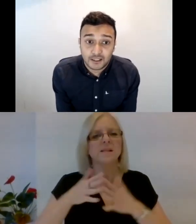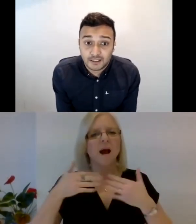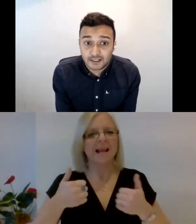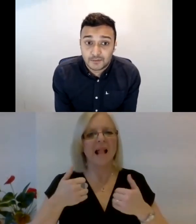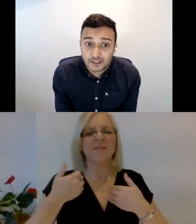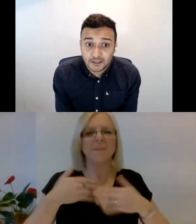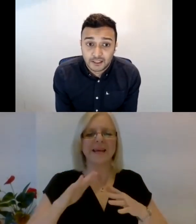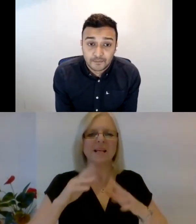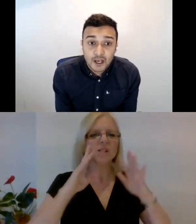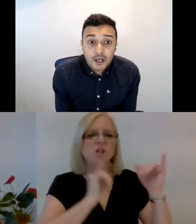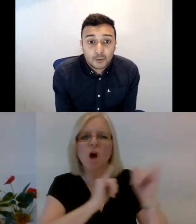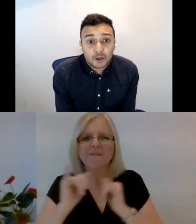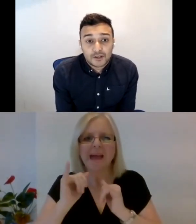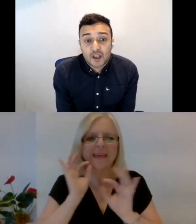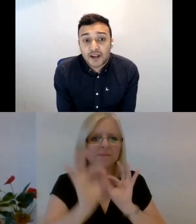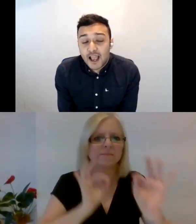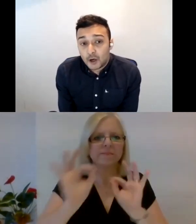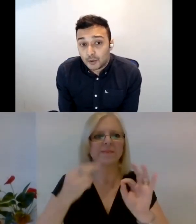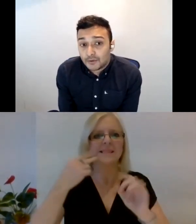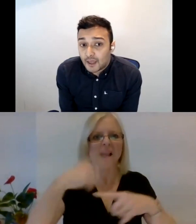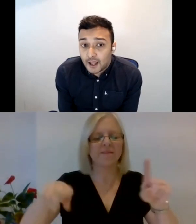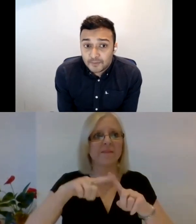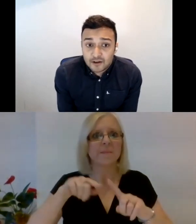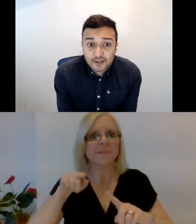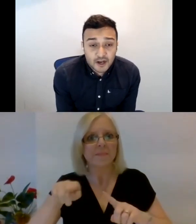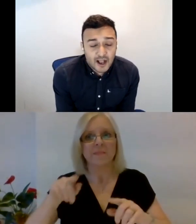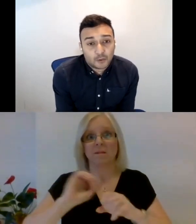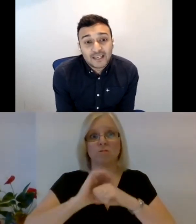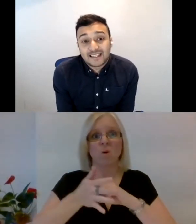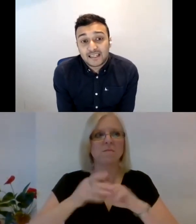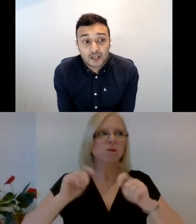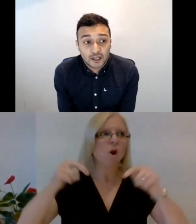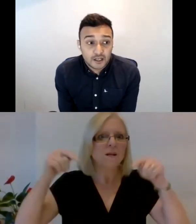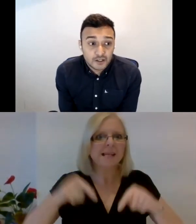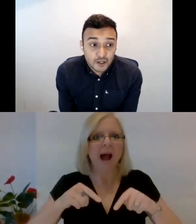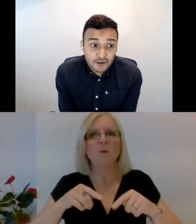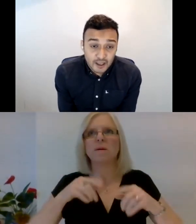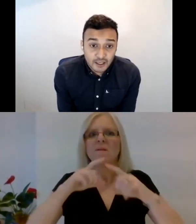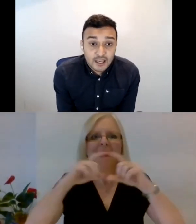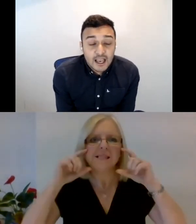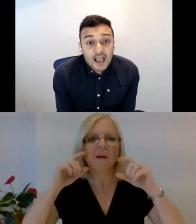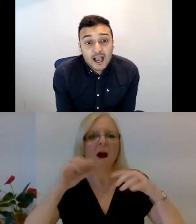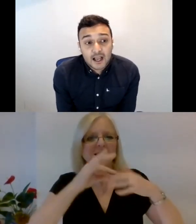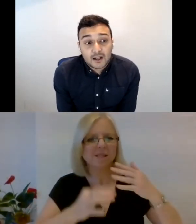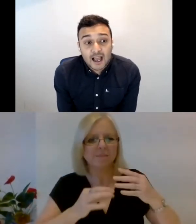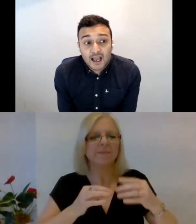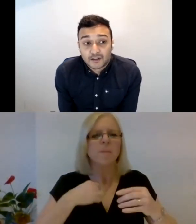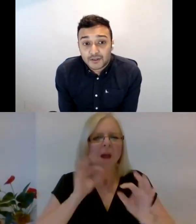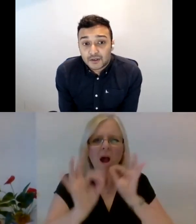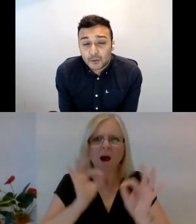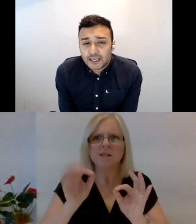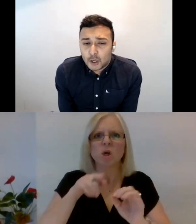Absolutely. Absolutely. Well, Sign Health, here at Sign Health, we did a survey, uh,